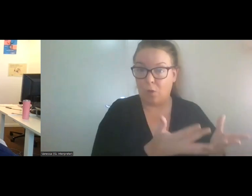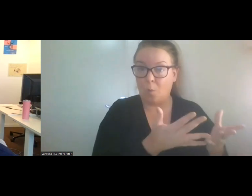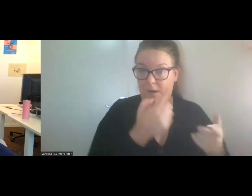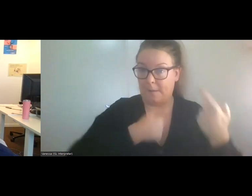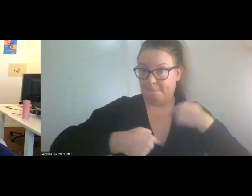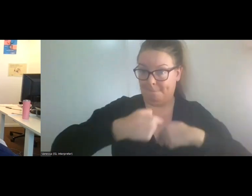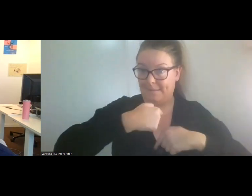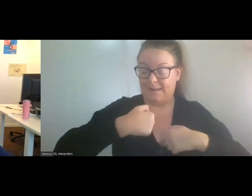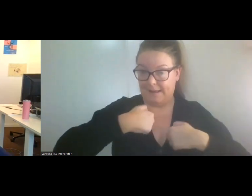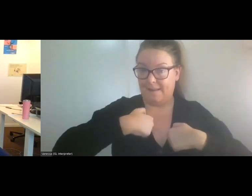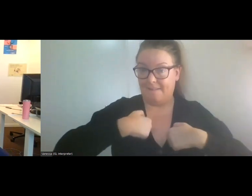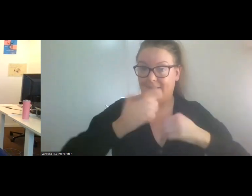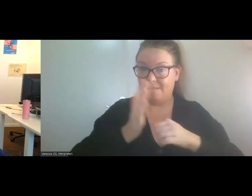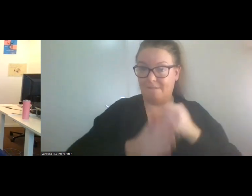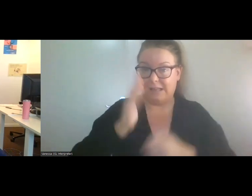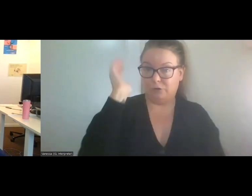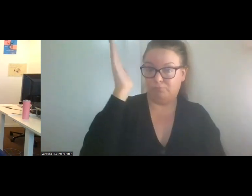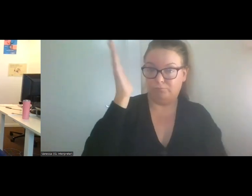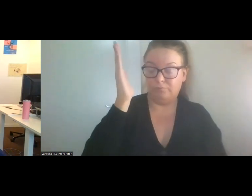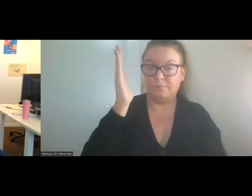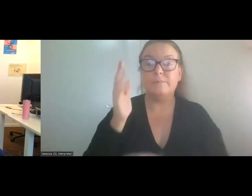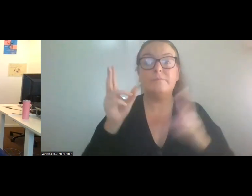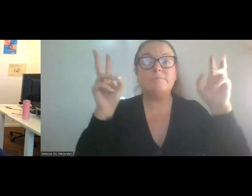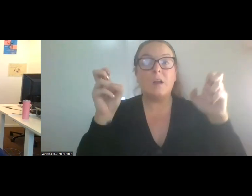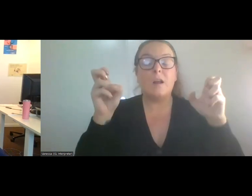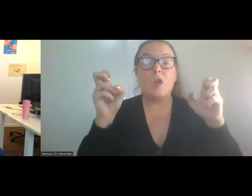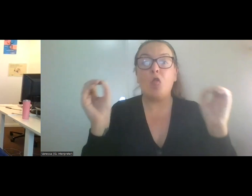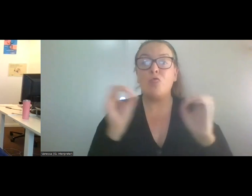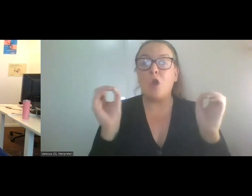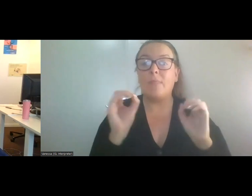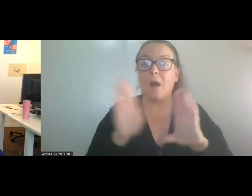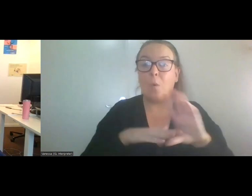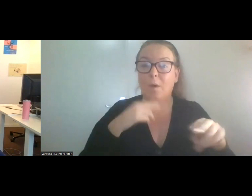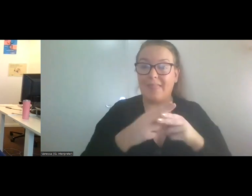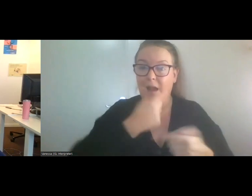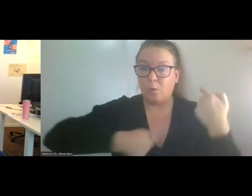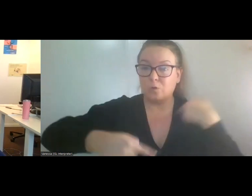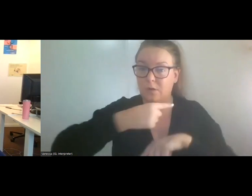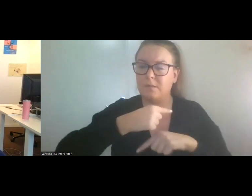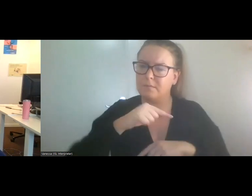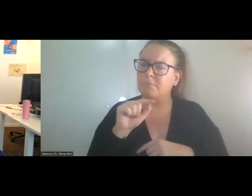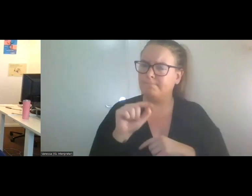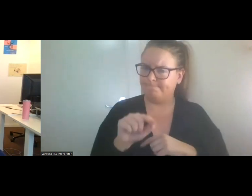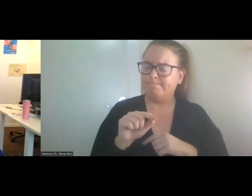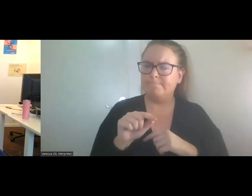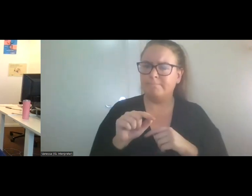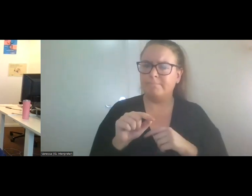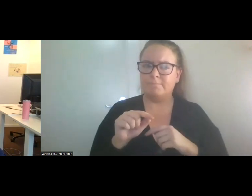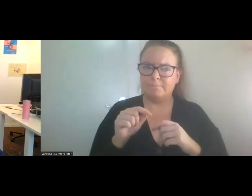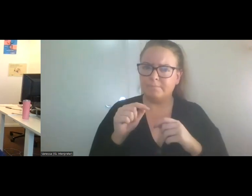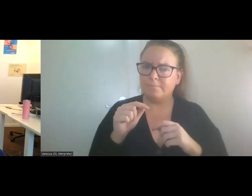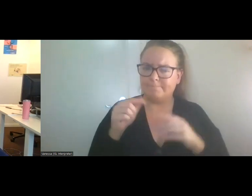without us is a motto that orients us towards collaborative